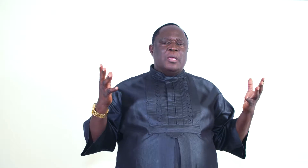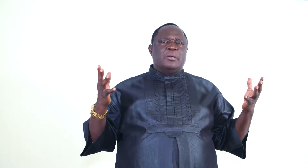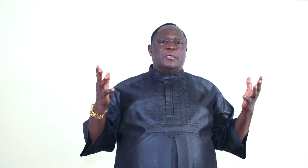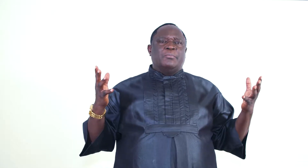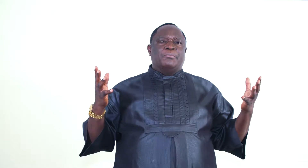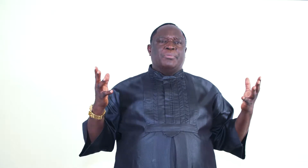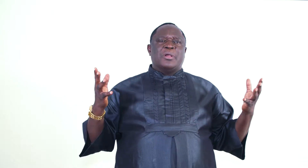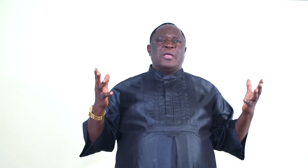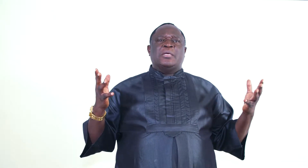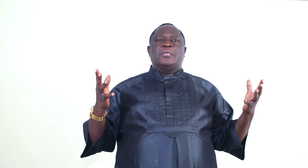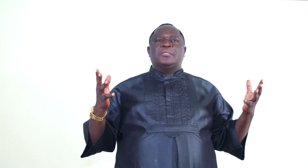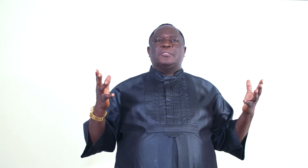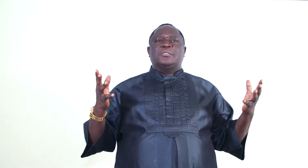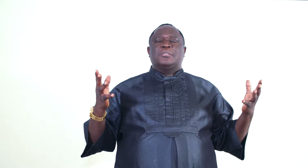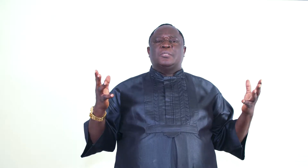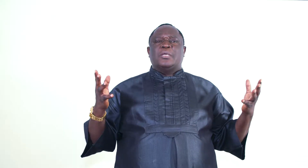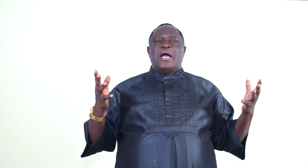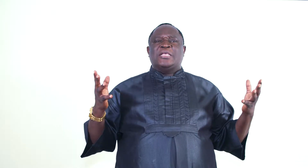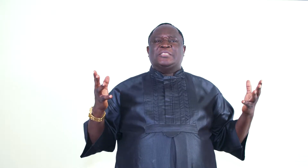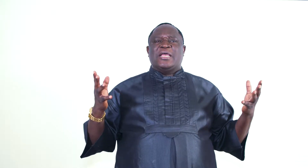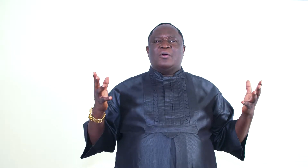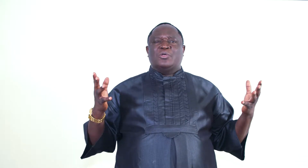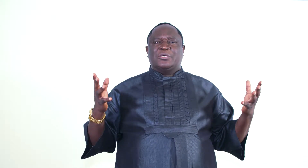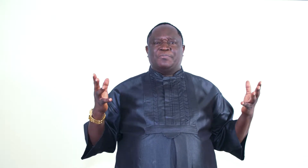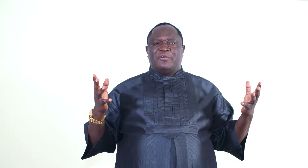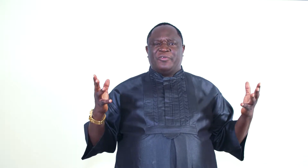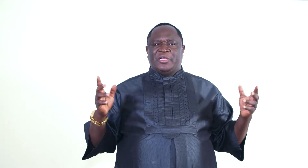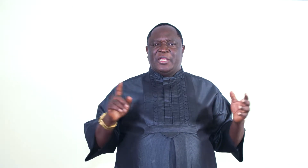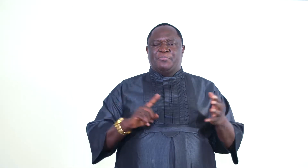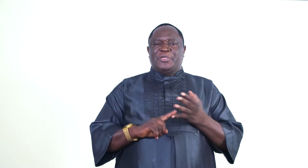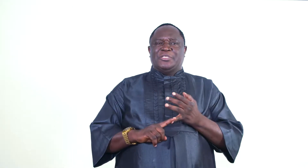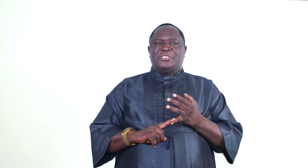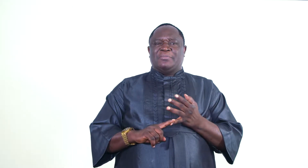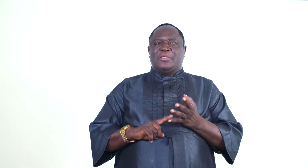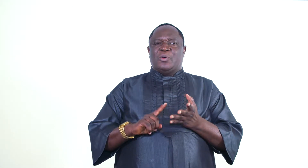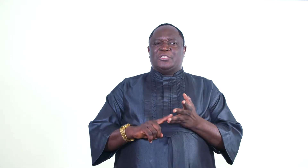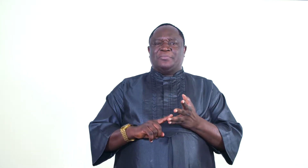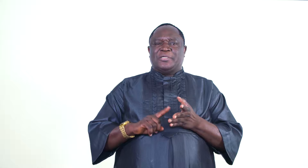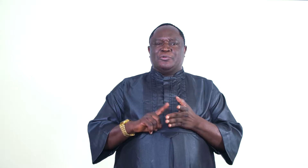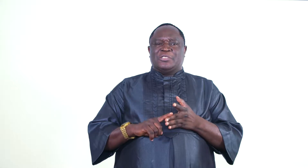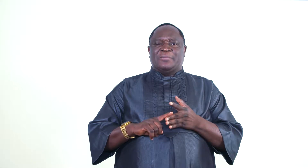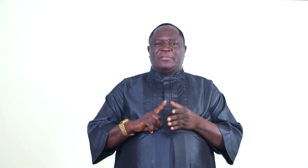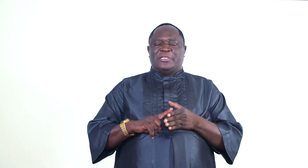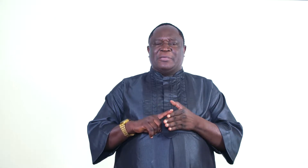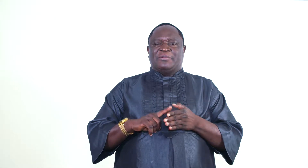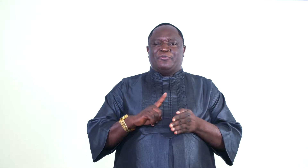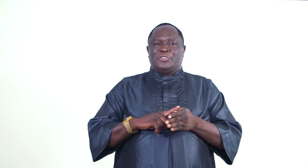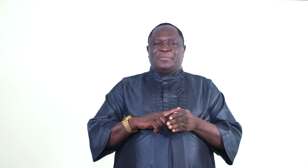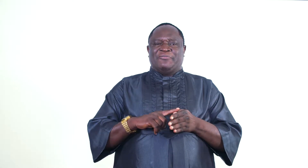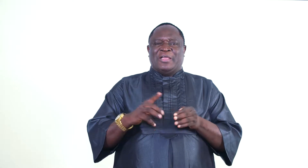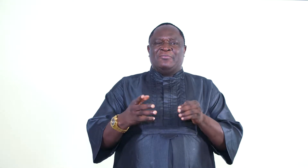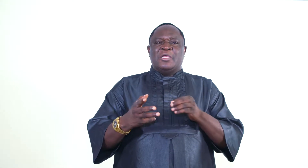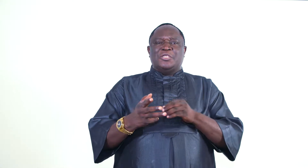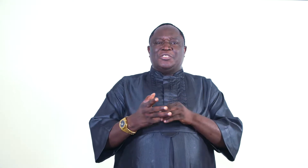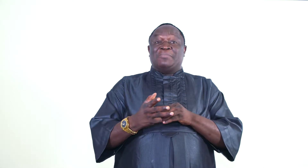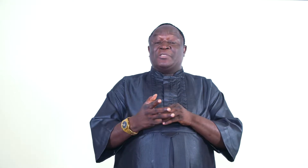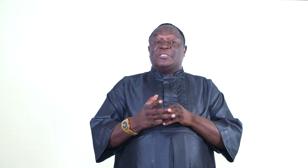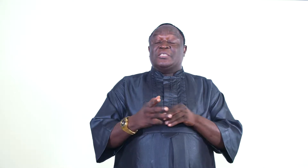Remember, brother Isaiah was a prophet. He preached in chapter 1, chapter 2, chapter 3, chapter 4, chapter 5, chapter 6.